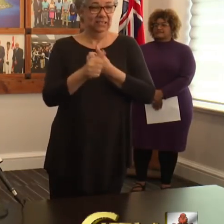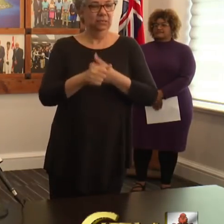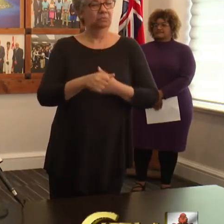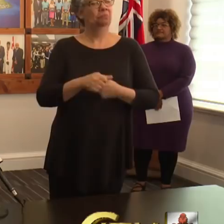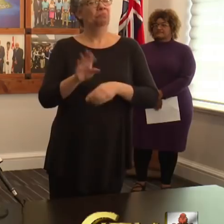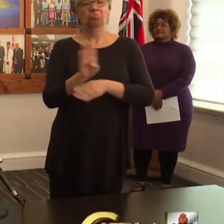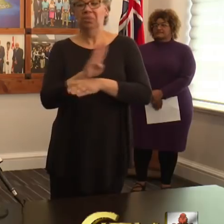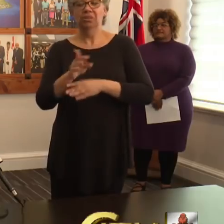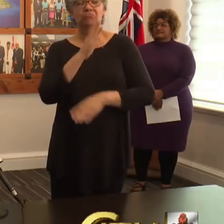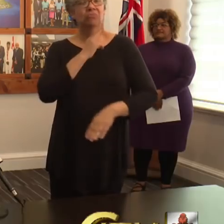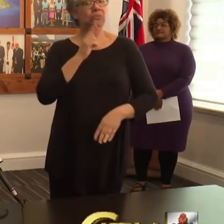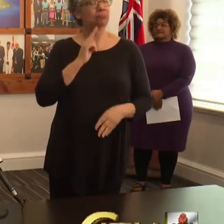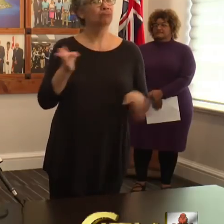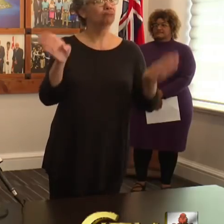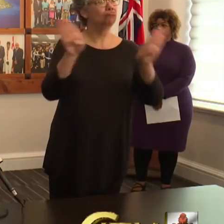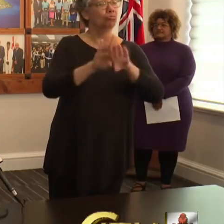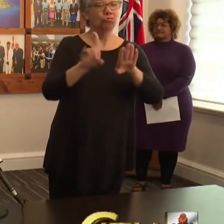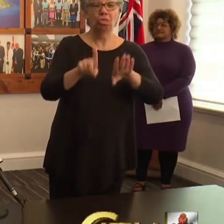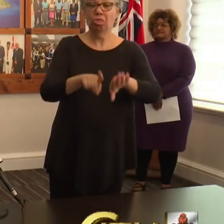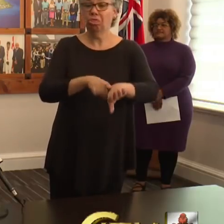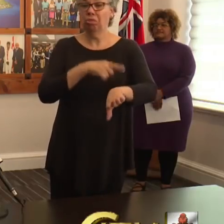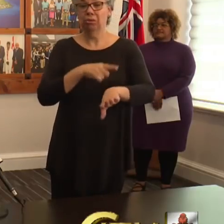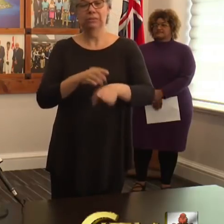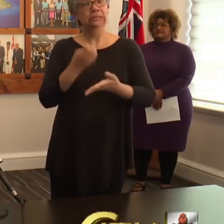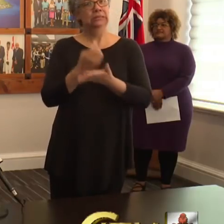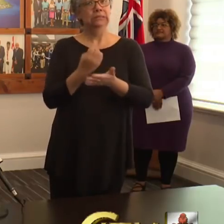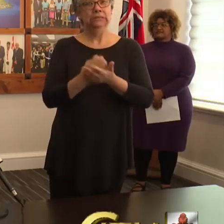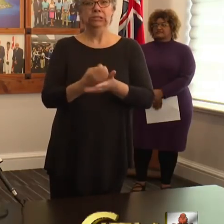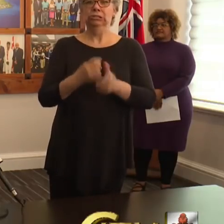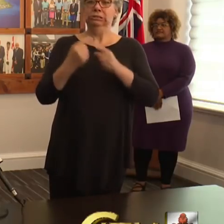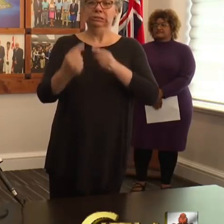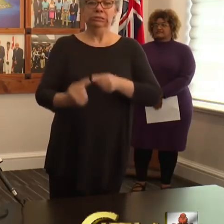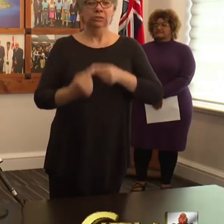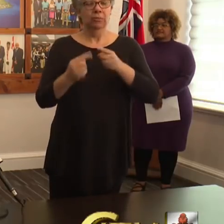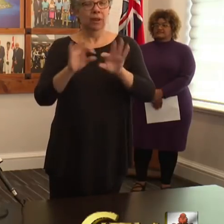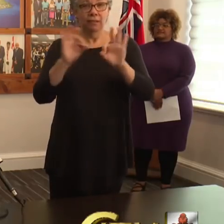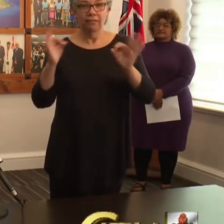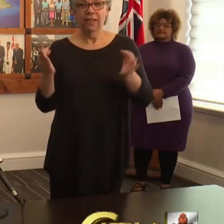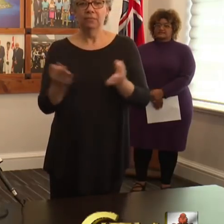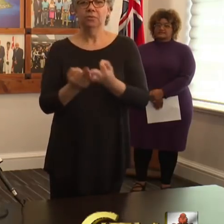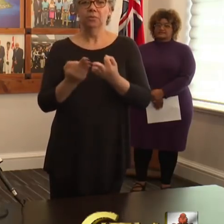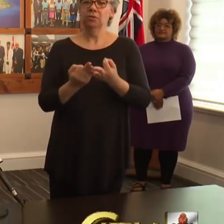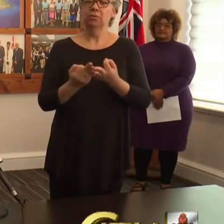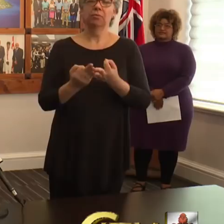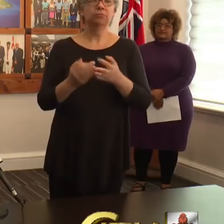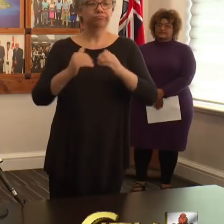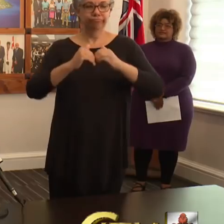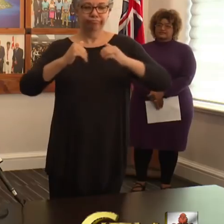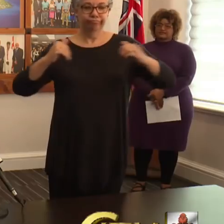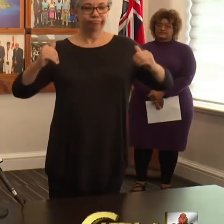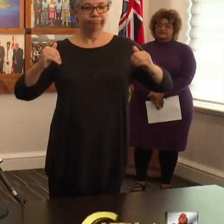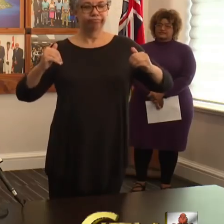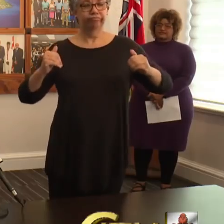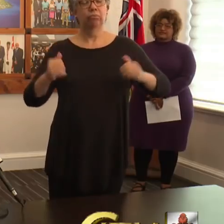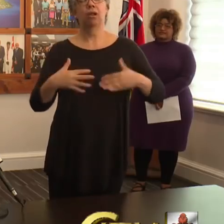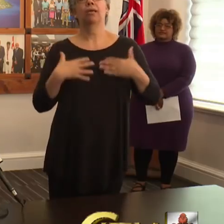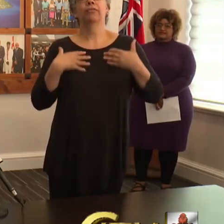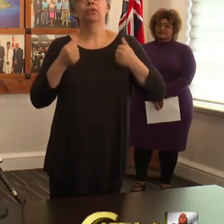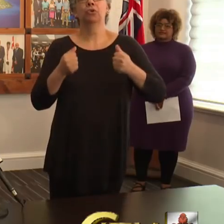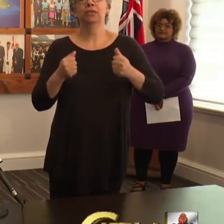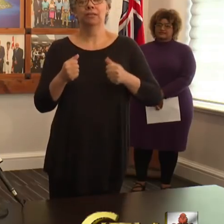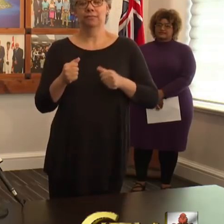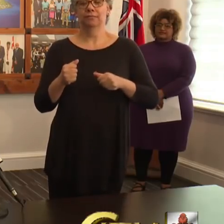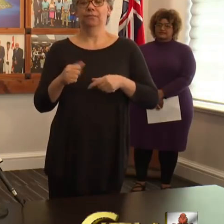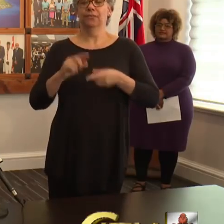longer, and our economy will take a greater hit, and families will continue to be a part. The health of our community is in your hands,